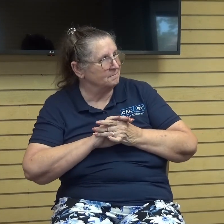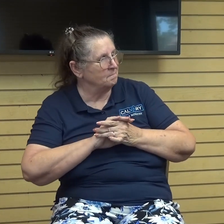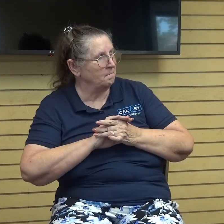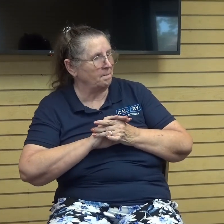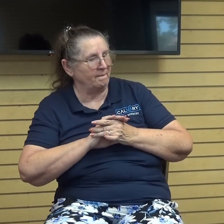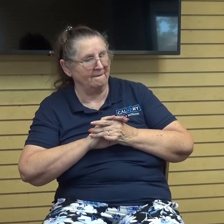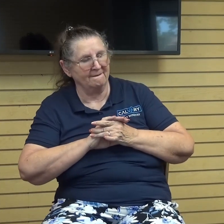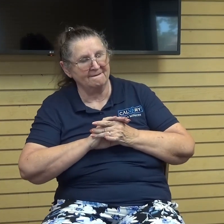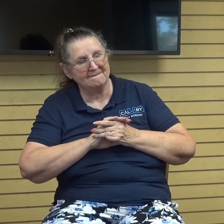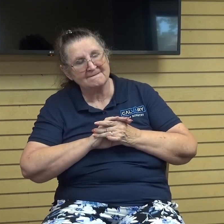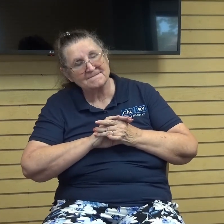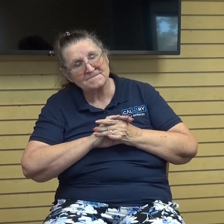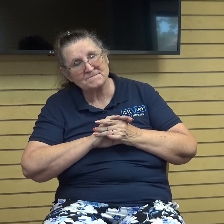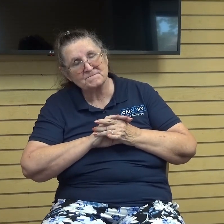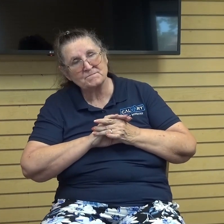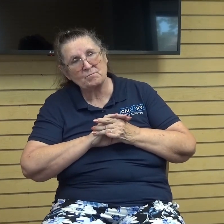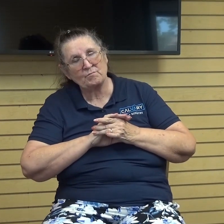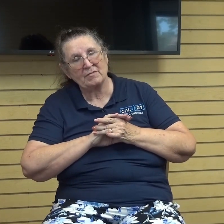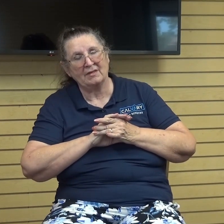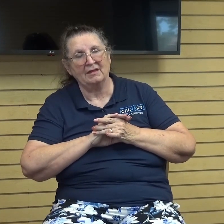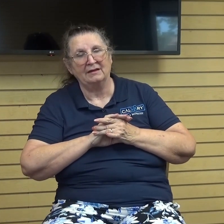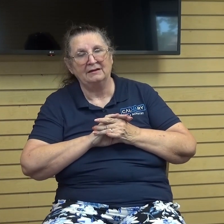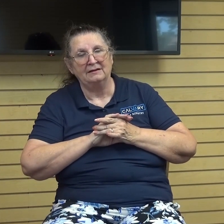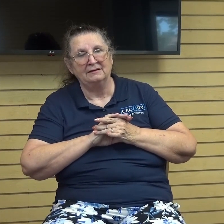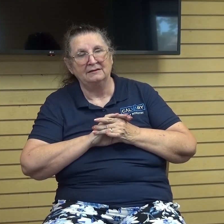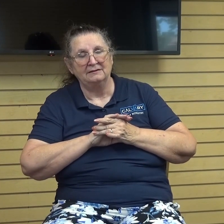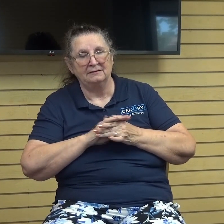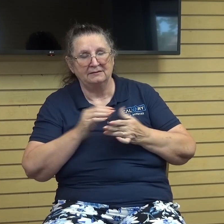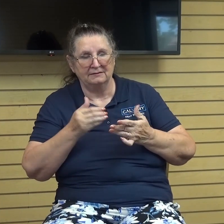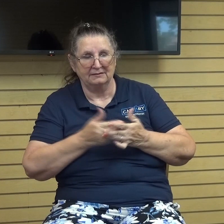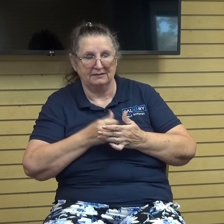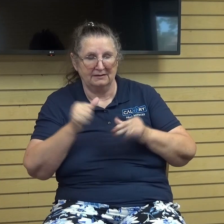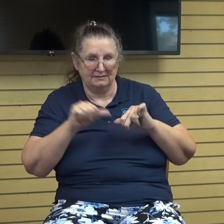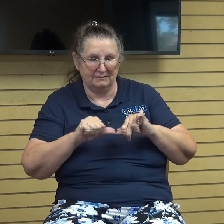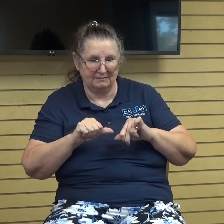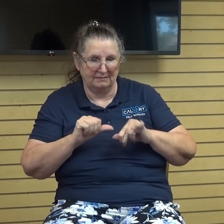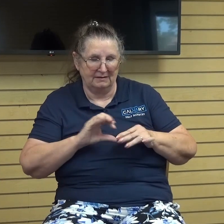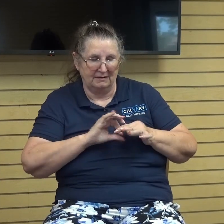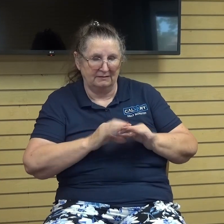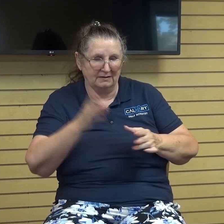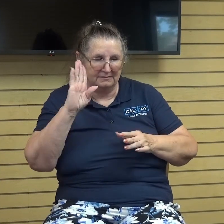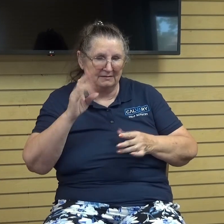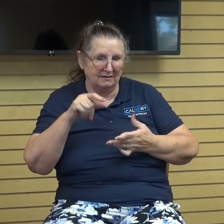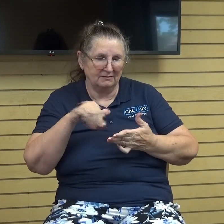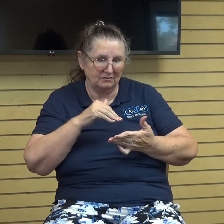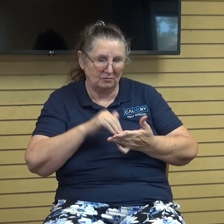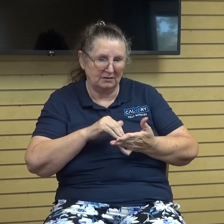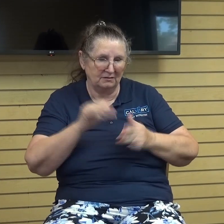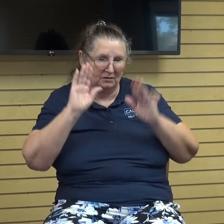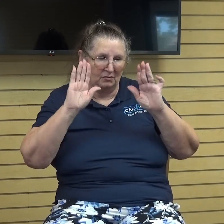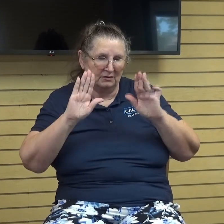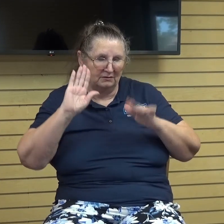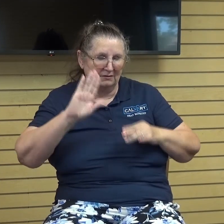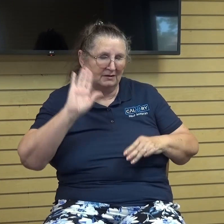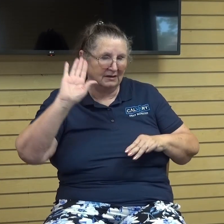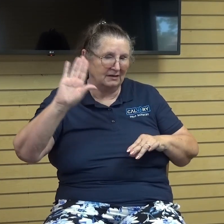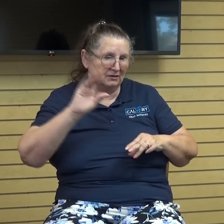he says the modern scientist has lost god amid the wonders of his world we